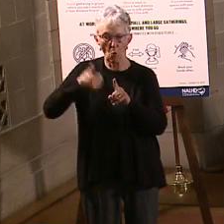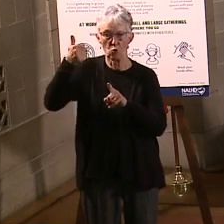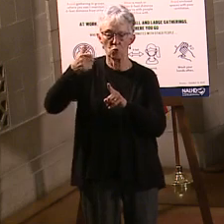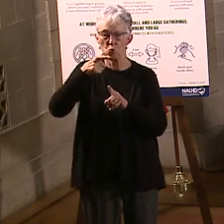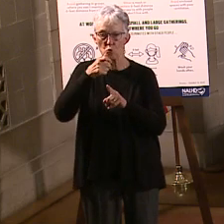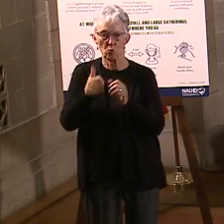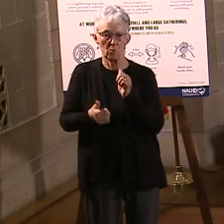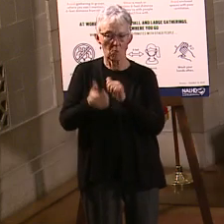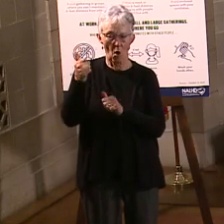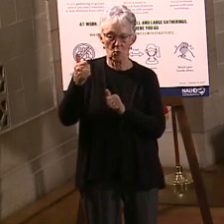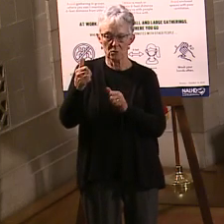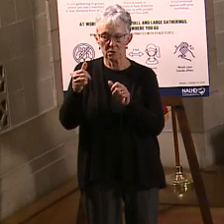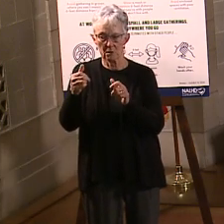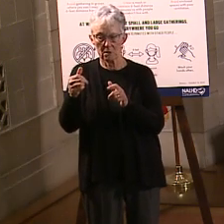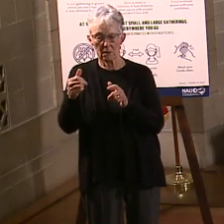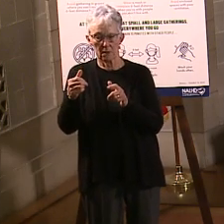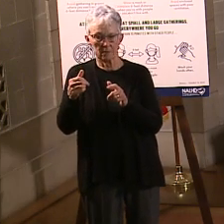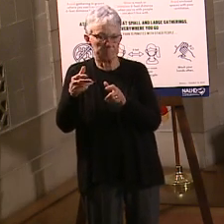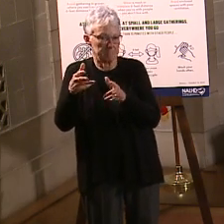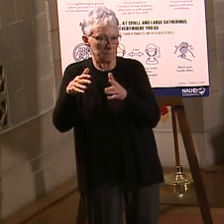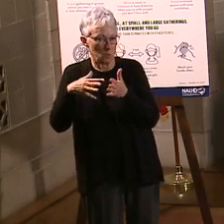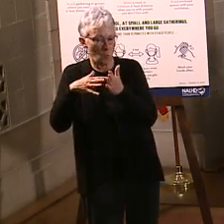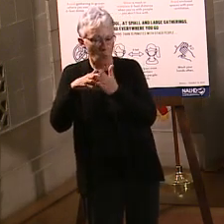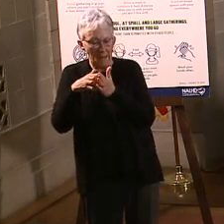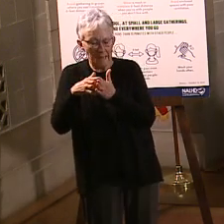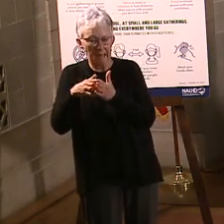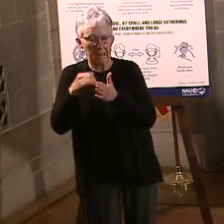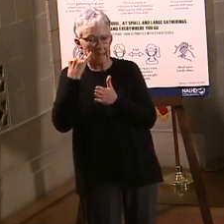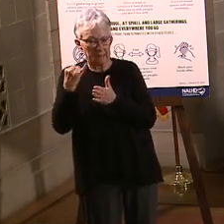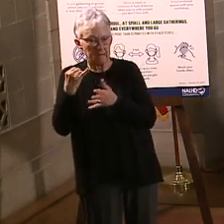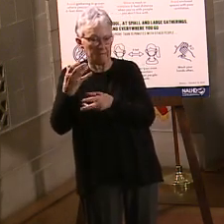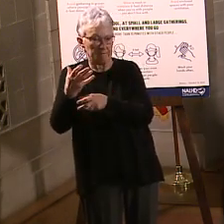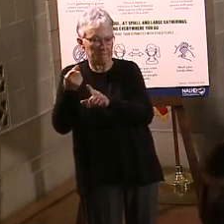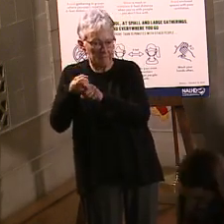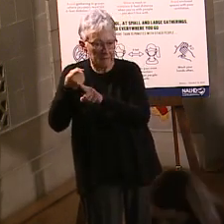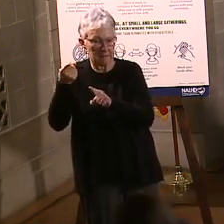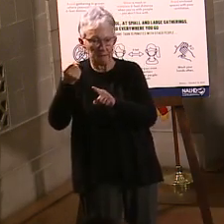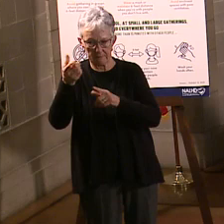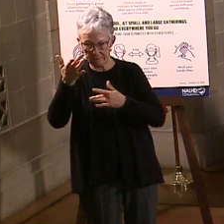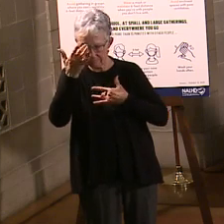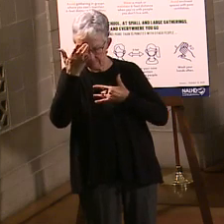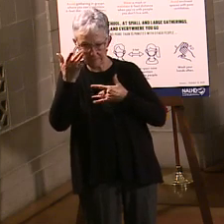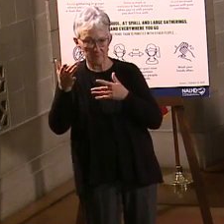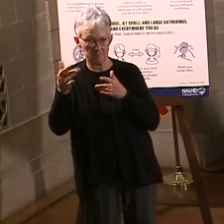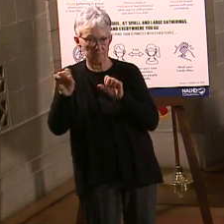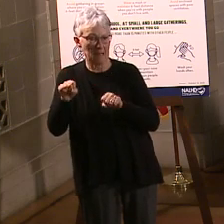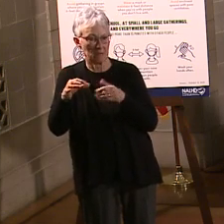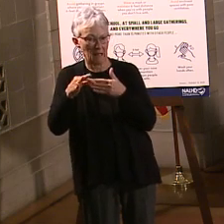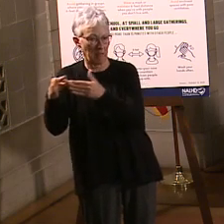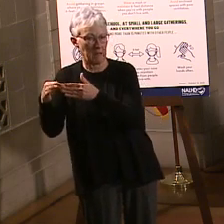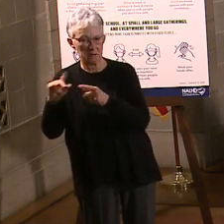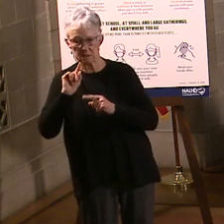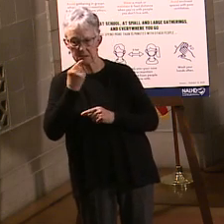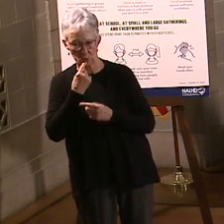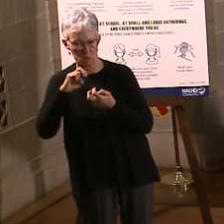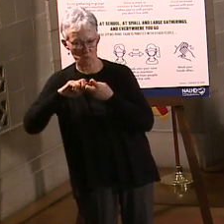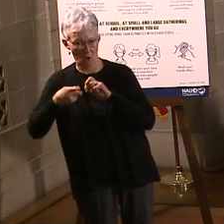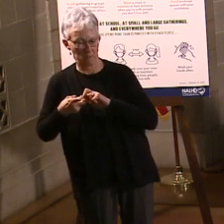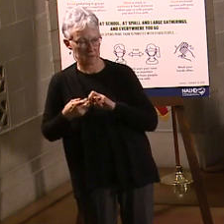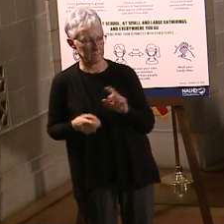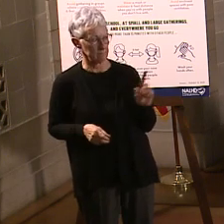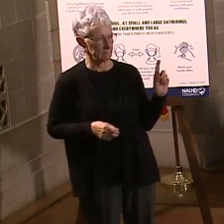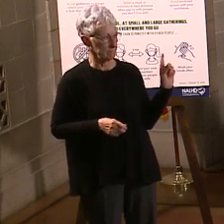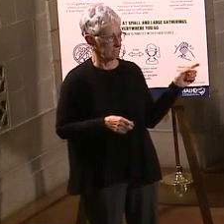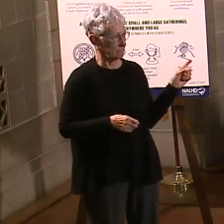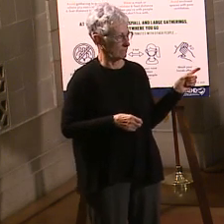Anything else? Okay. Yeah, if I could just piggyback on Angie's question there. So, for example, Central Health District started with